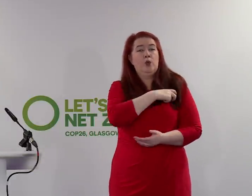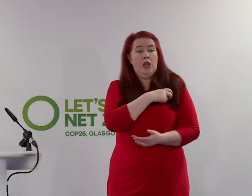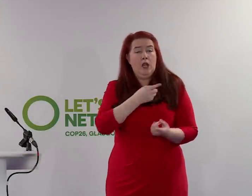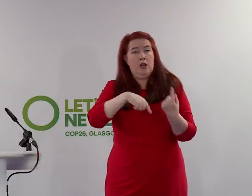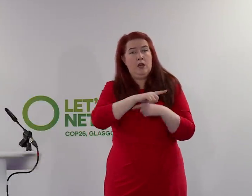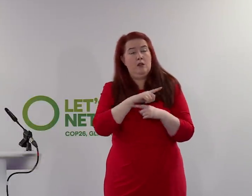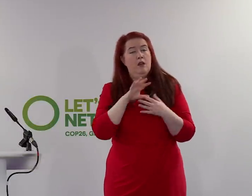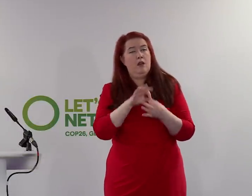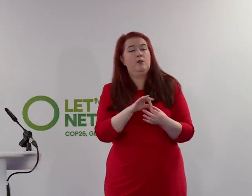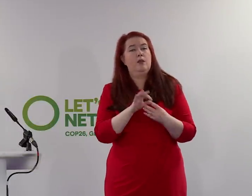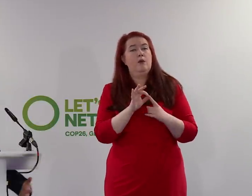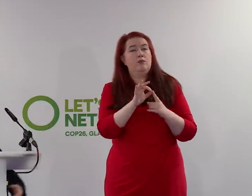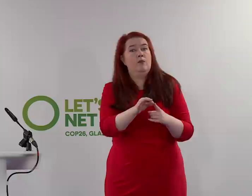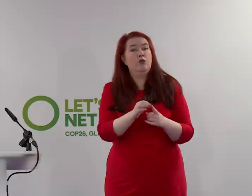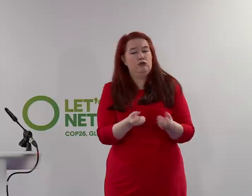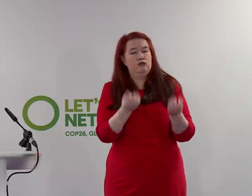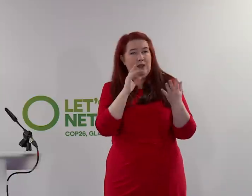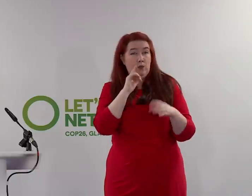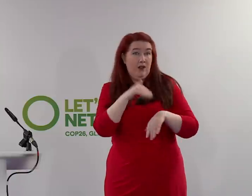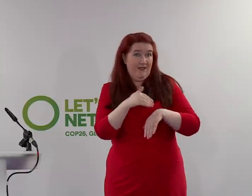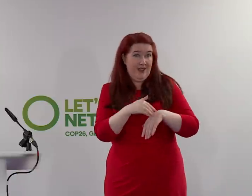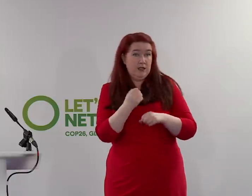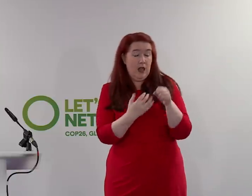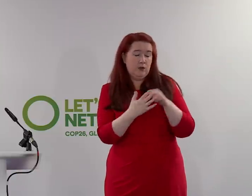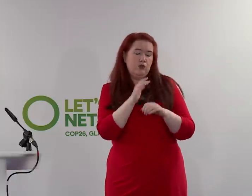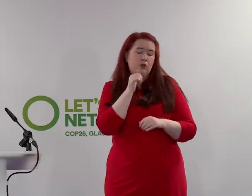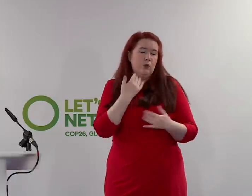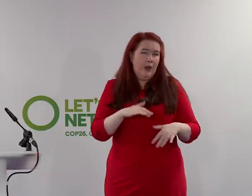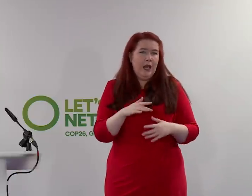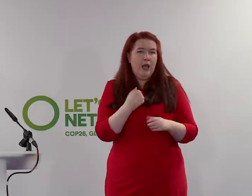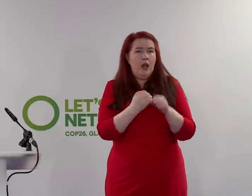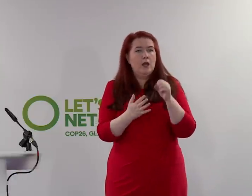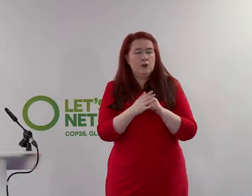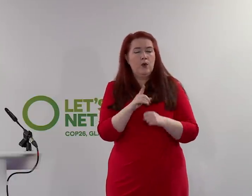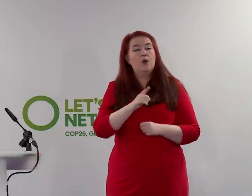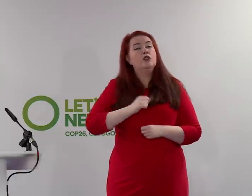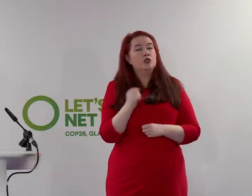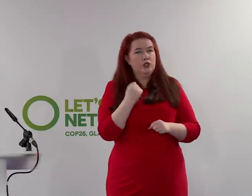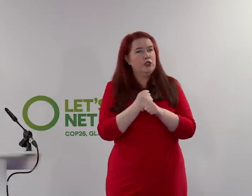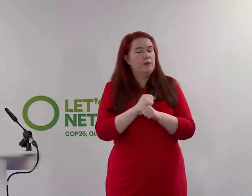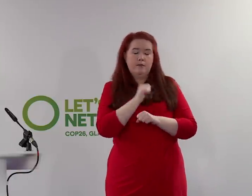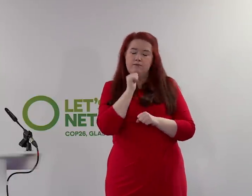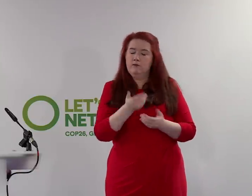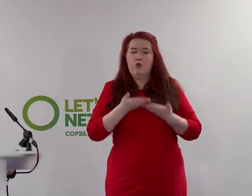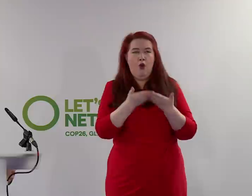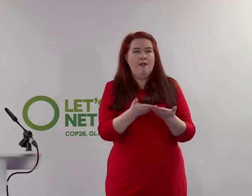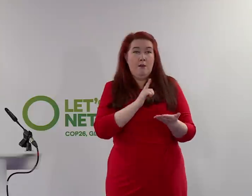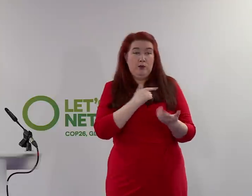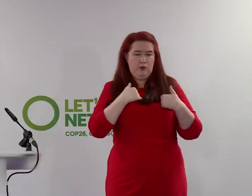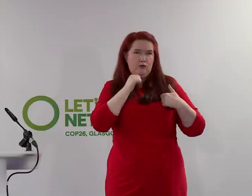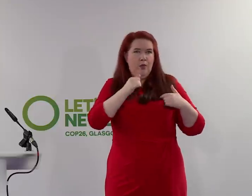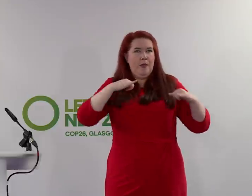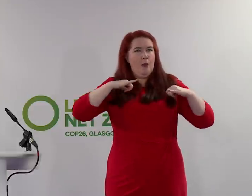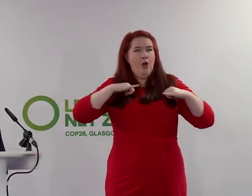strike that would affect Glasgow but wasn't exclusively relating to Glasgow. The Scottish Government hasn't made an offer because we're not the employer